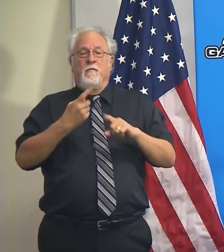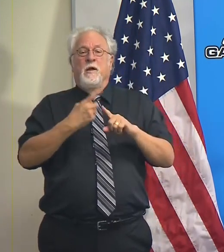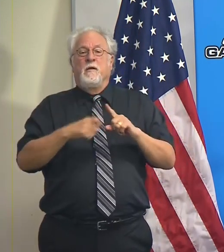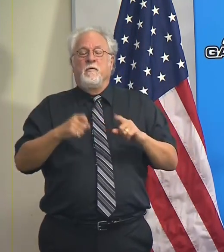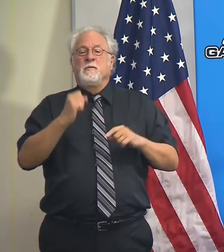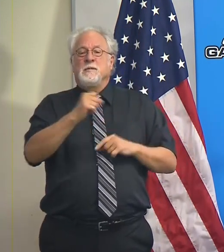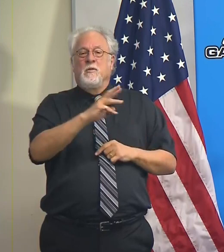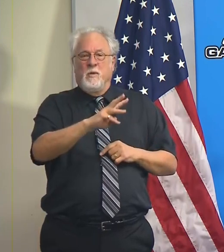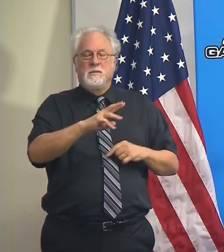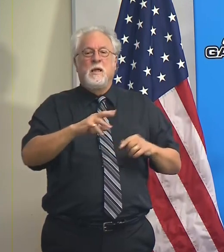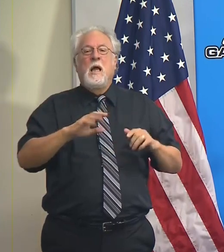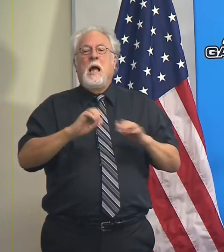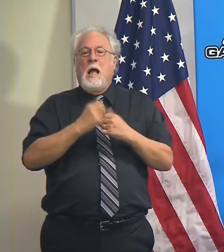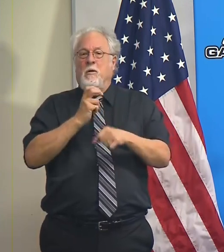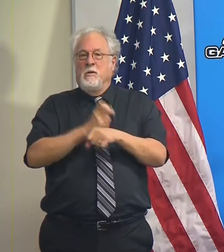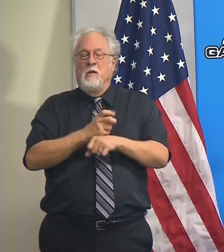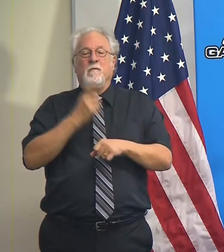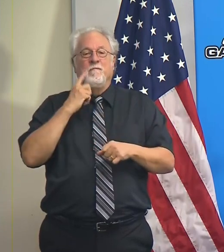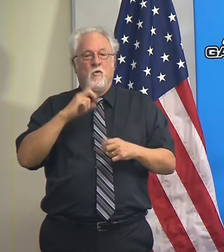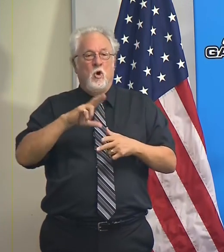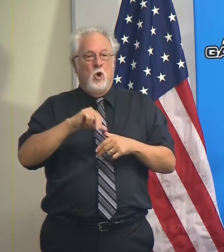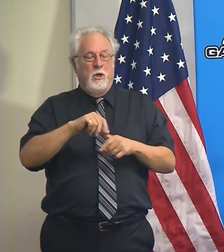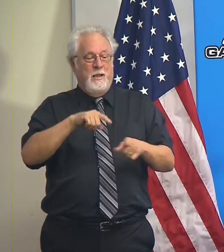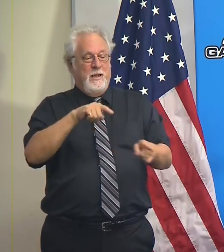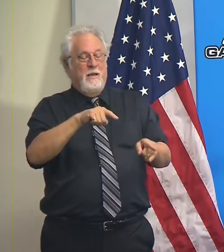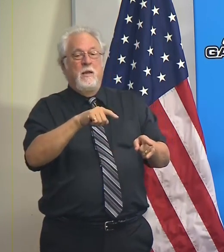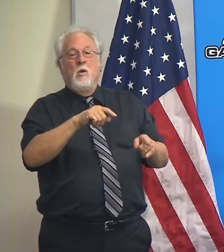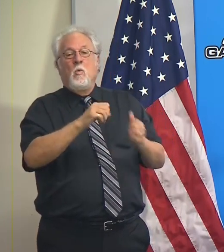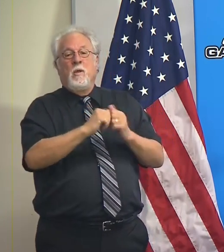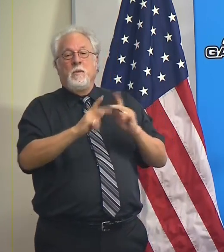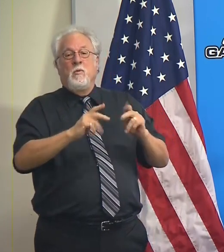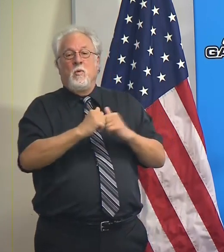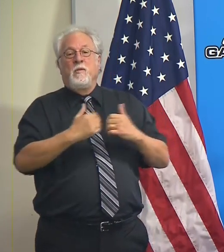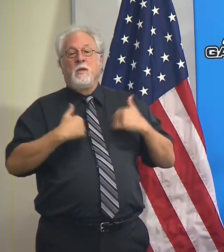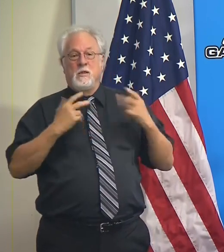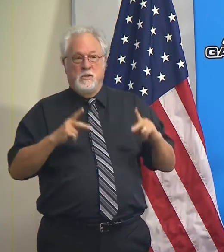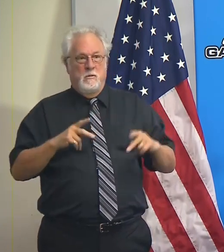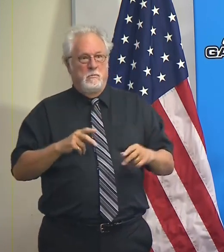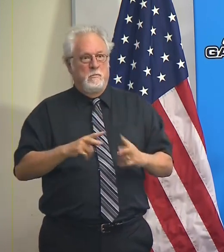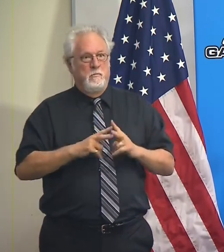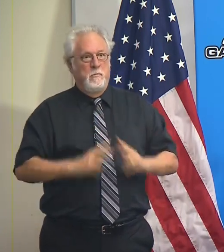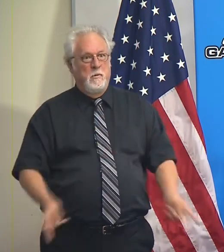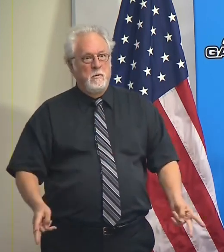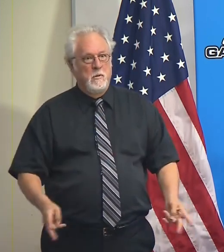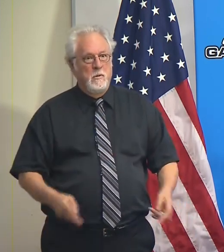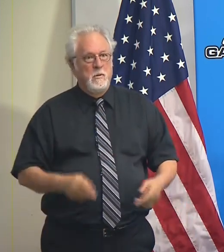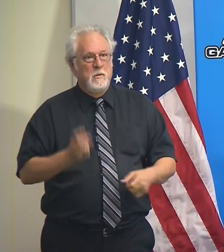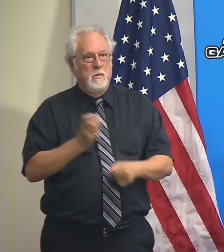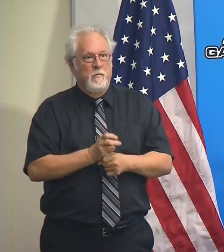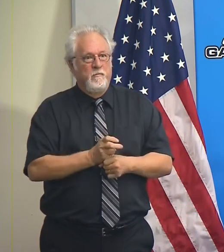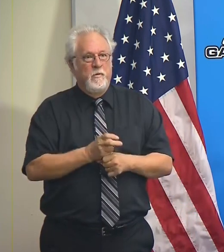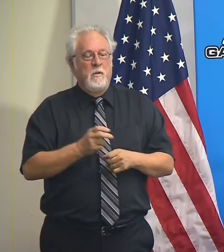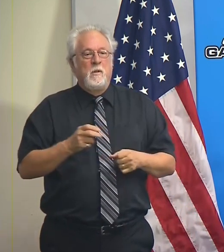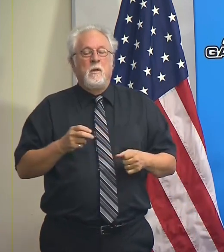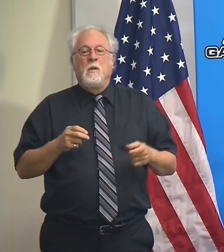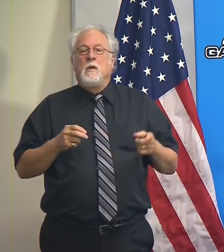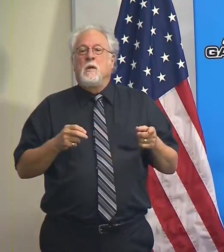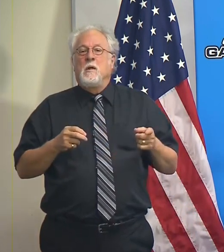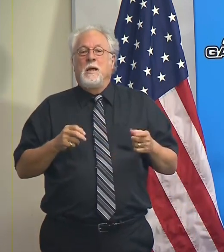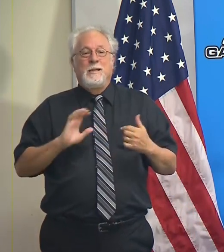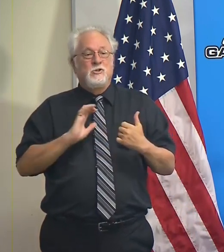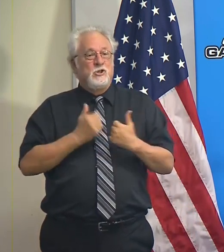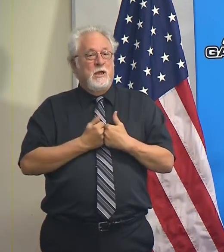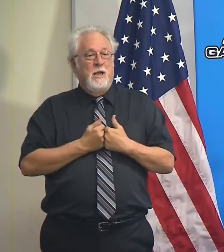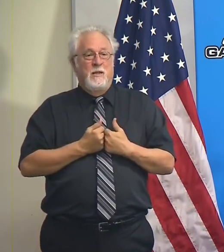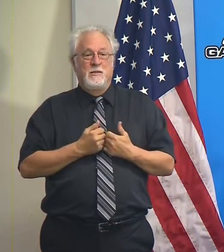Well, the question is, how tough has the hurricane been on families with young children? Extremely tough. Look, it's it's a